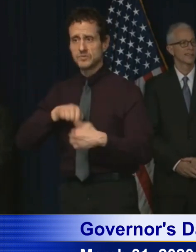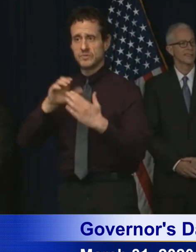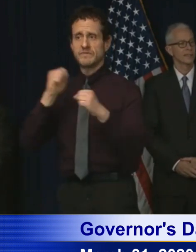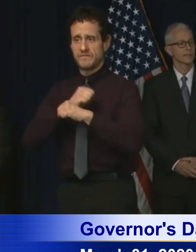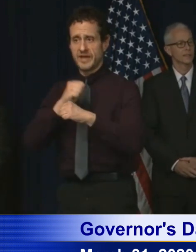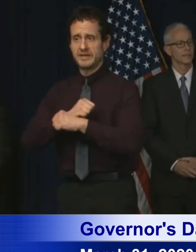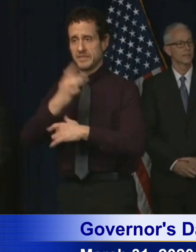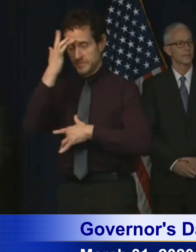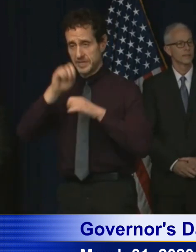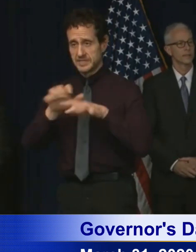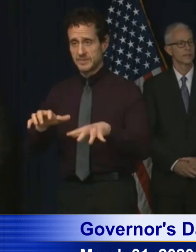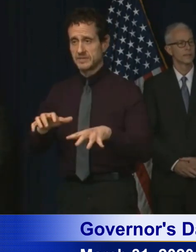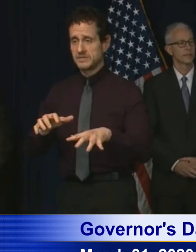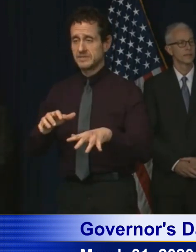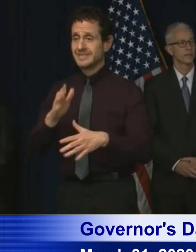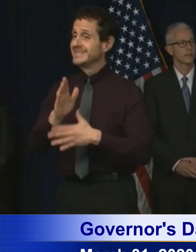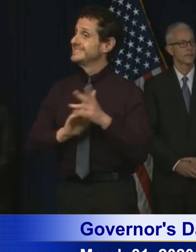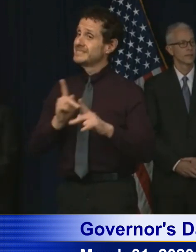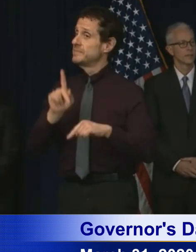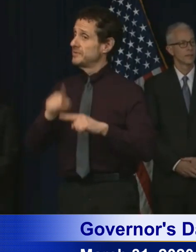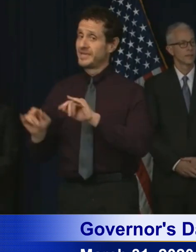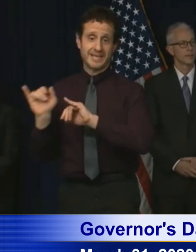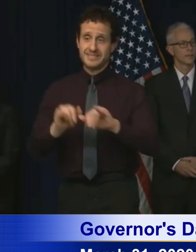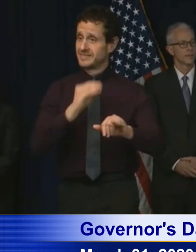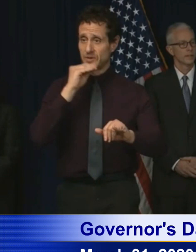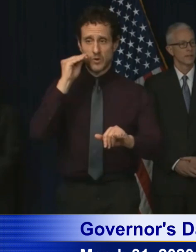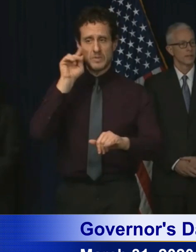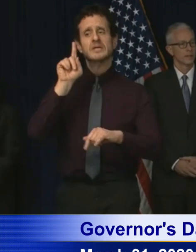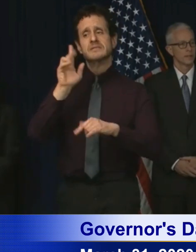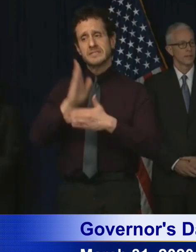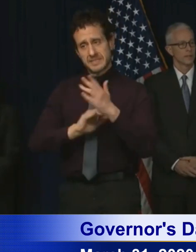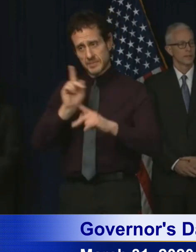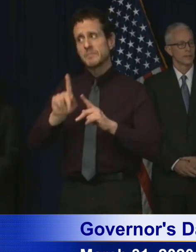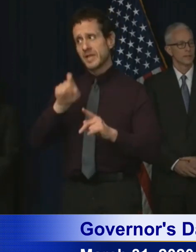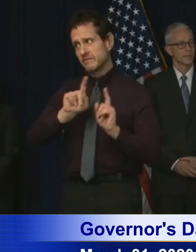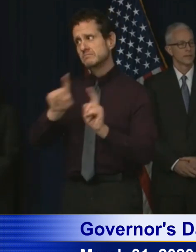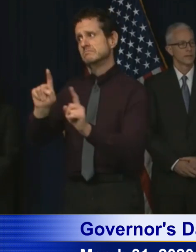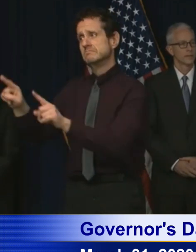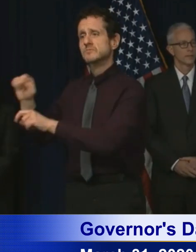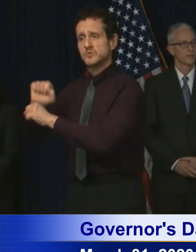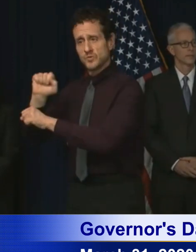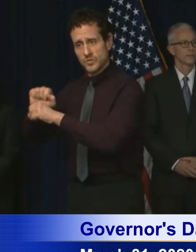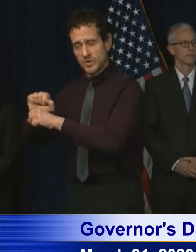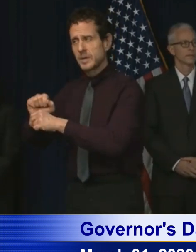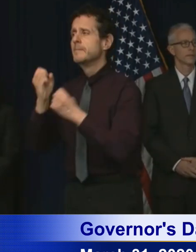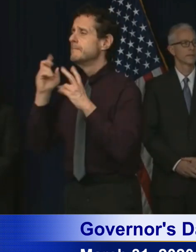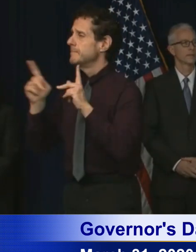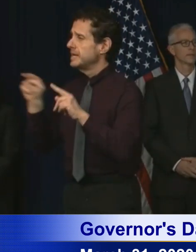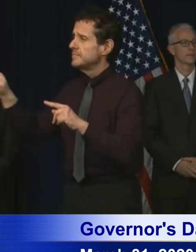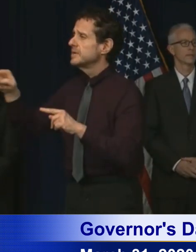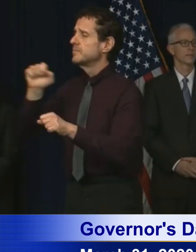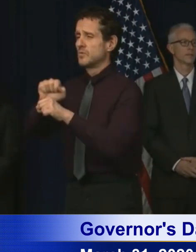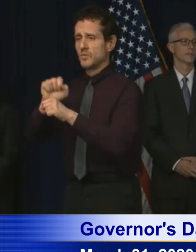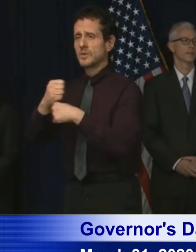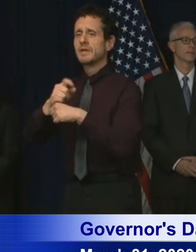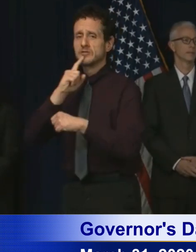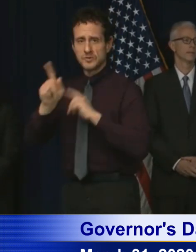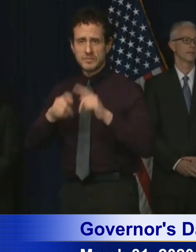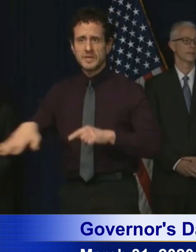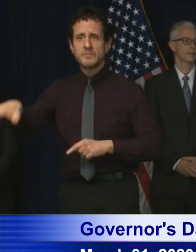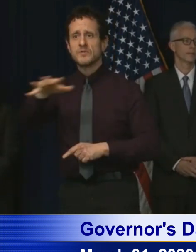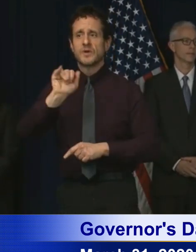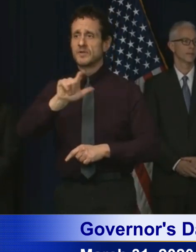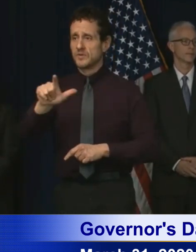stay at home and out of harm's way. There are many working people on the front lines making sure the citizens of Illinois